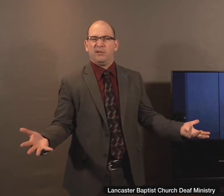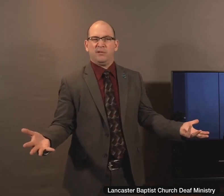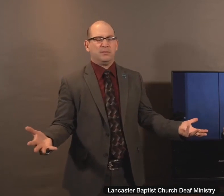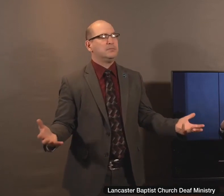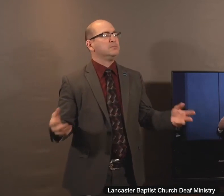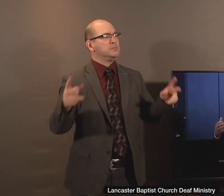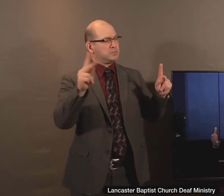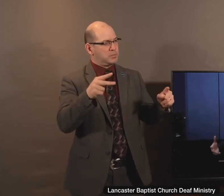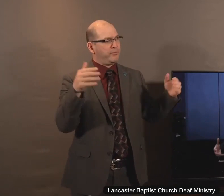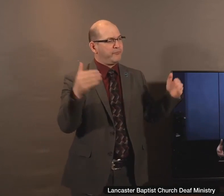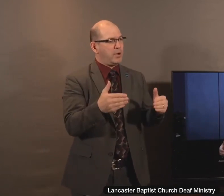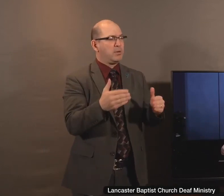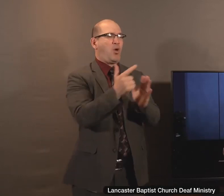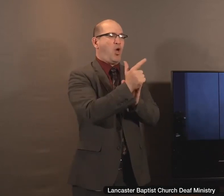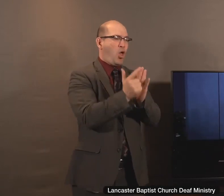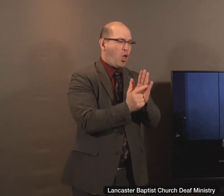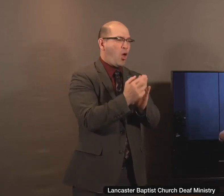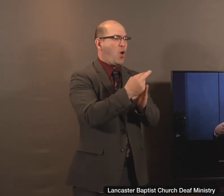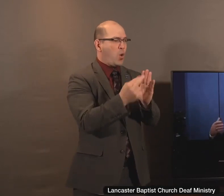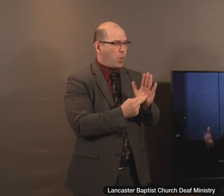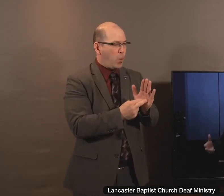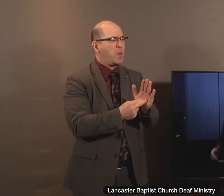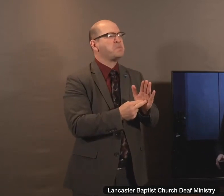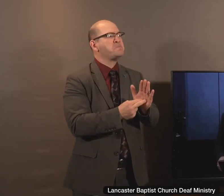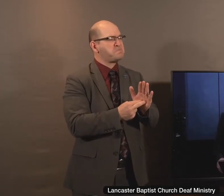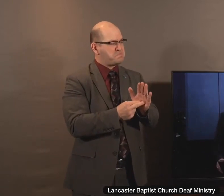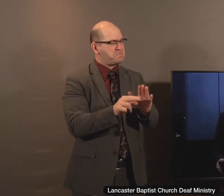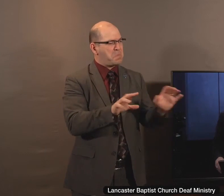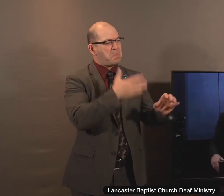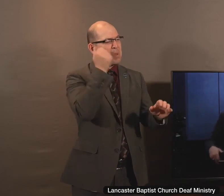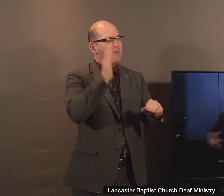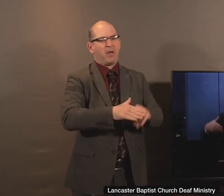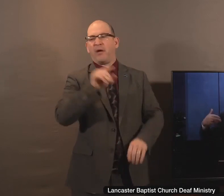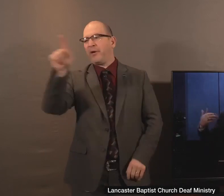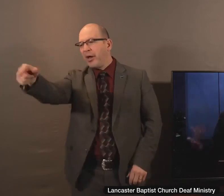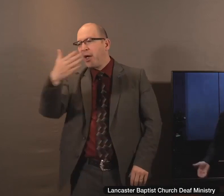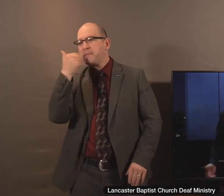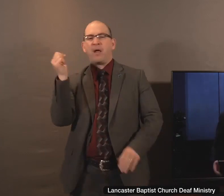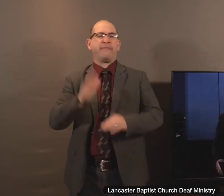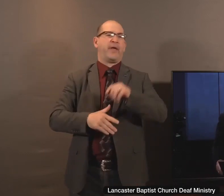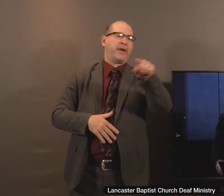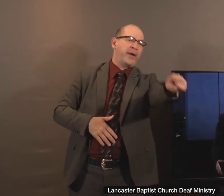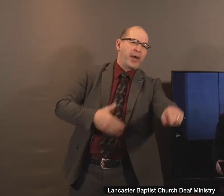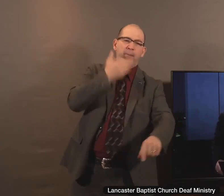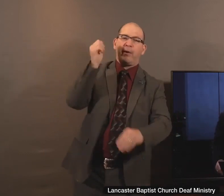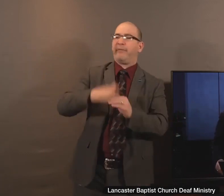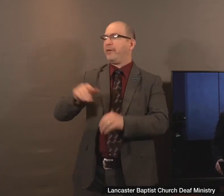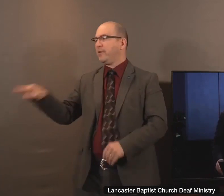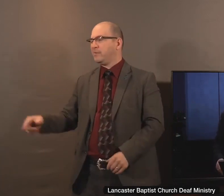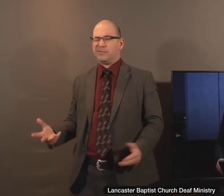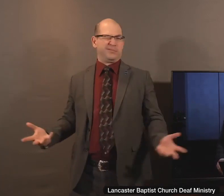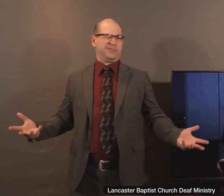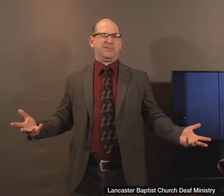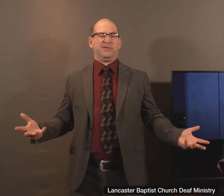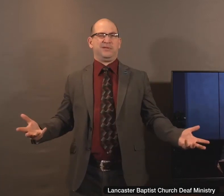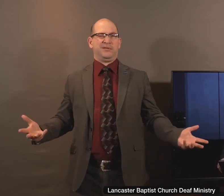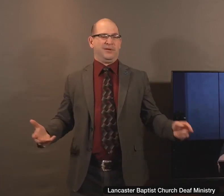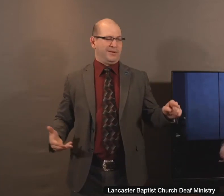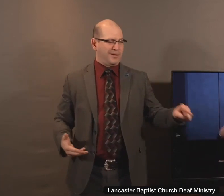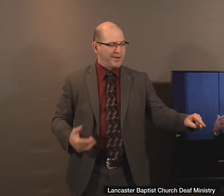or his accomplishments or his self-righteousness or his associations. And this Pharisee thought that because he